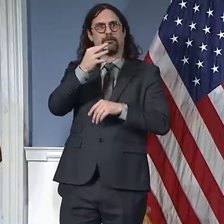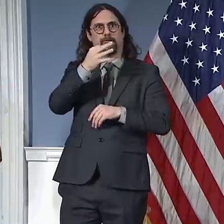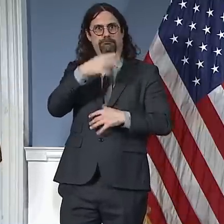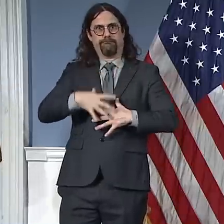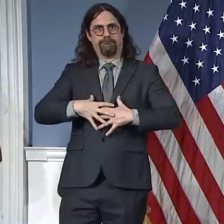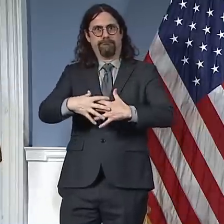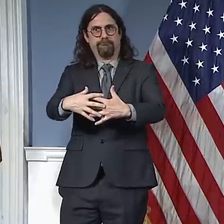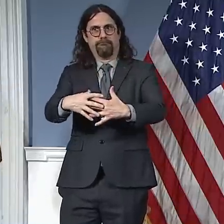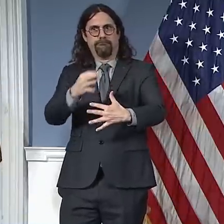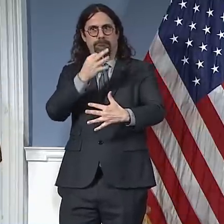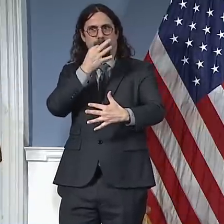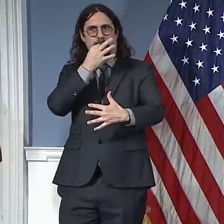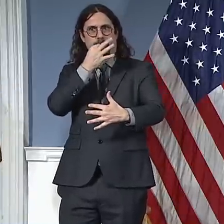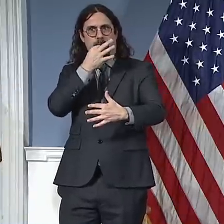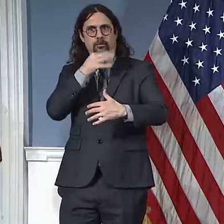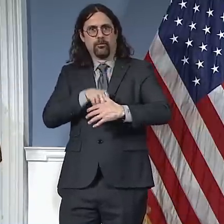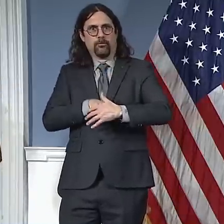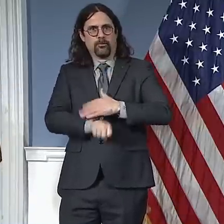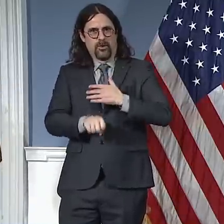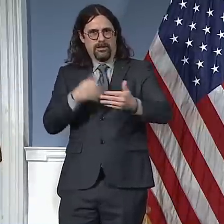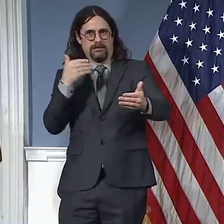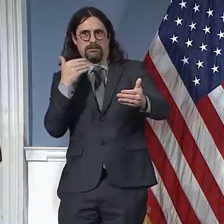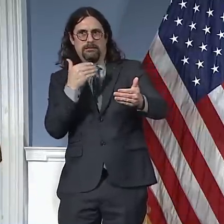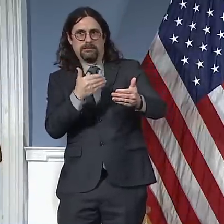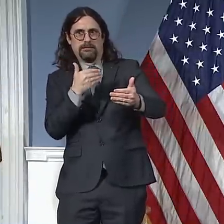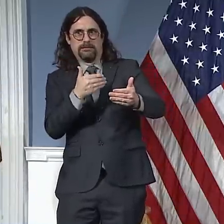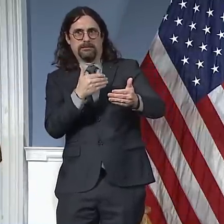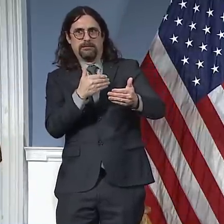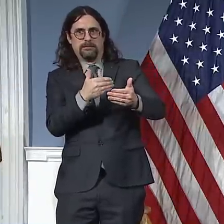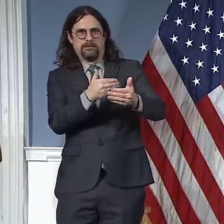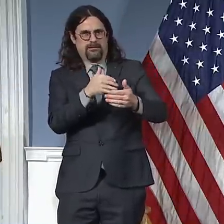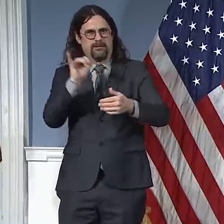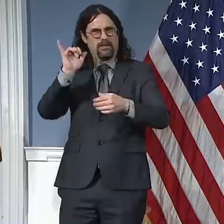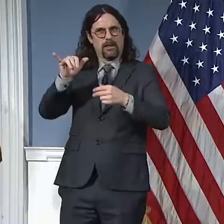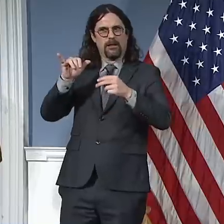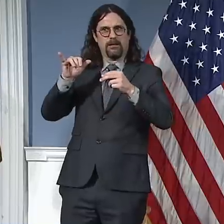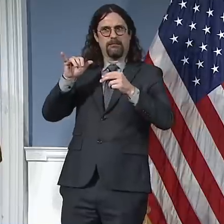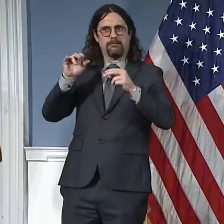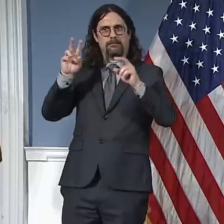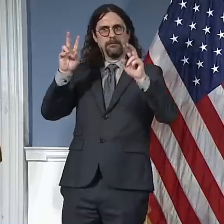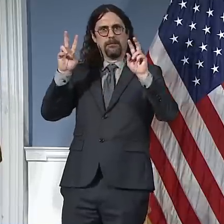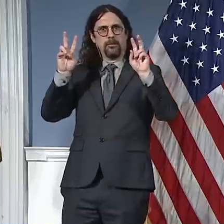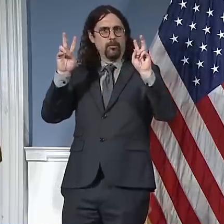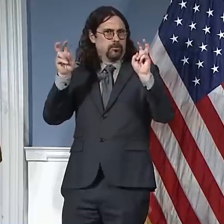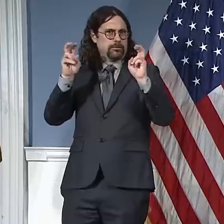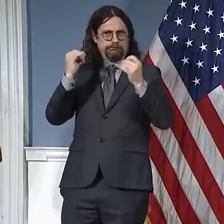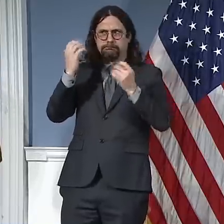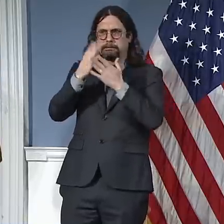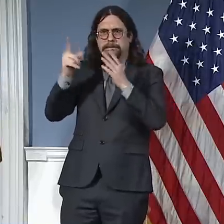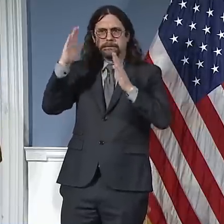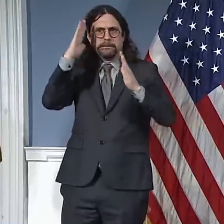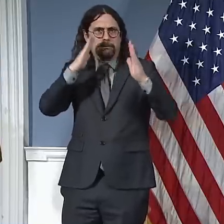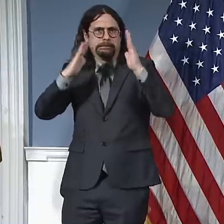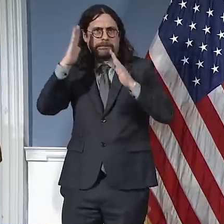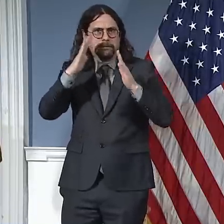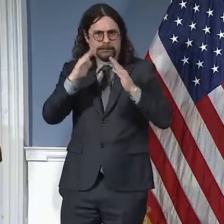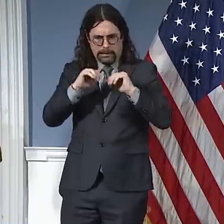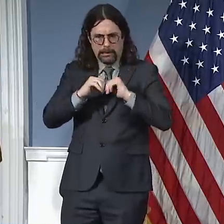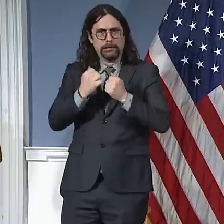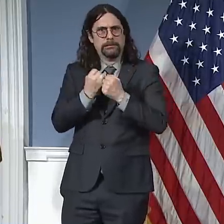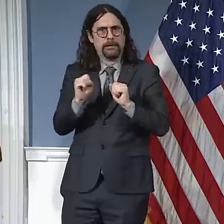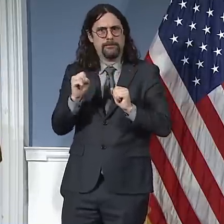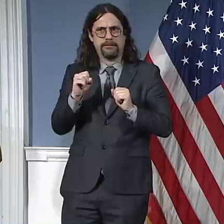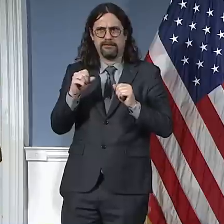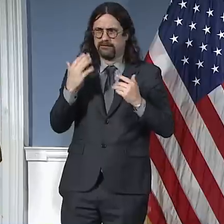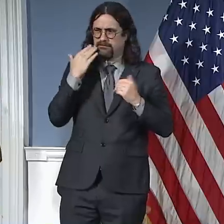in the hospital room at that moment? This is a medical decision, obviously. It is